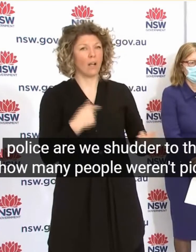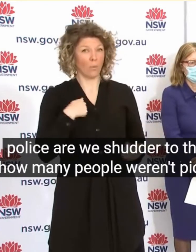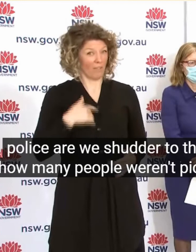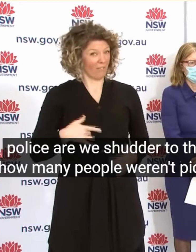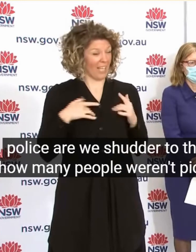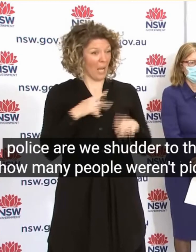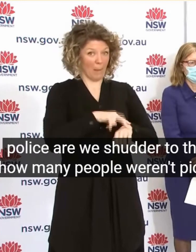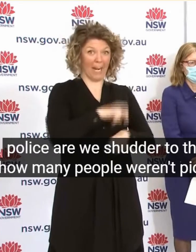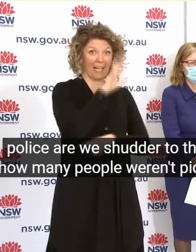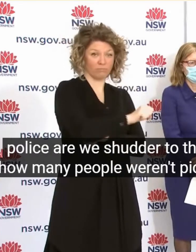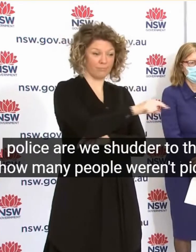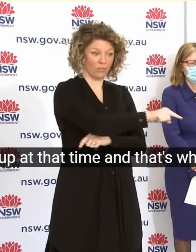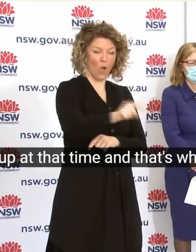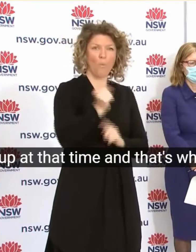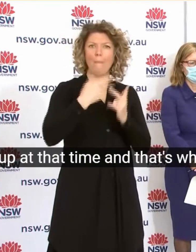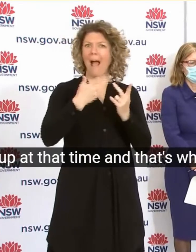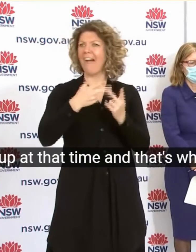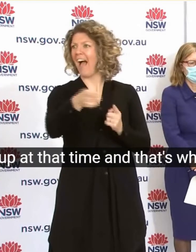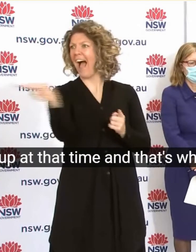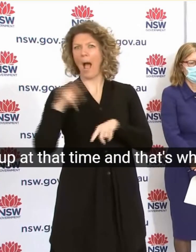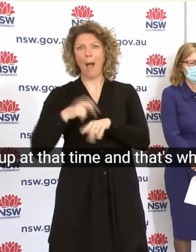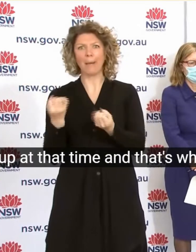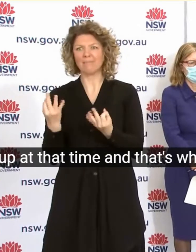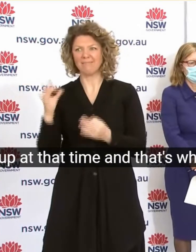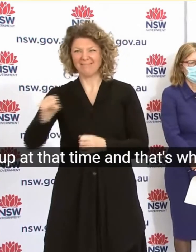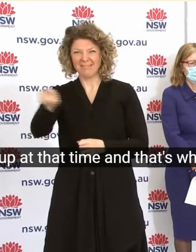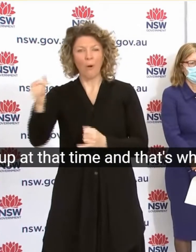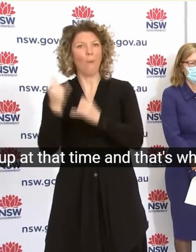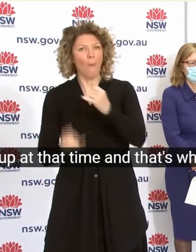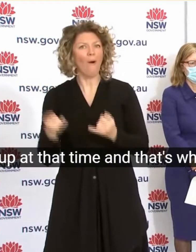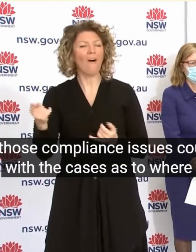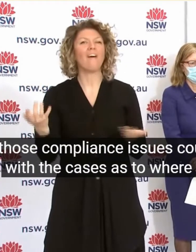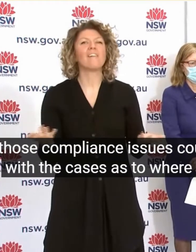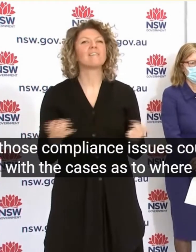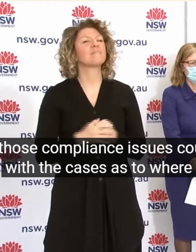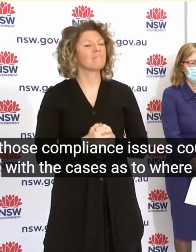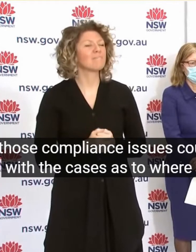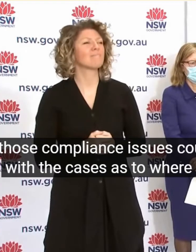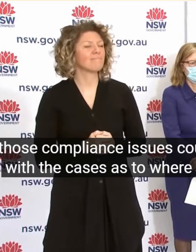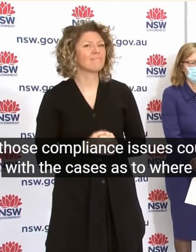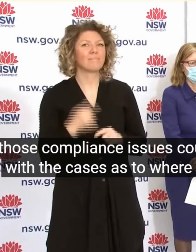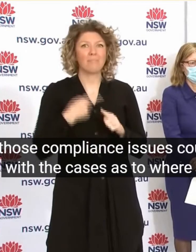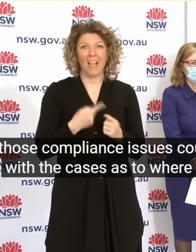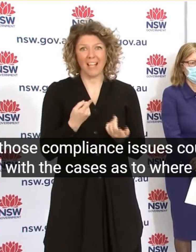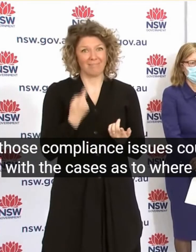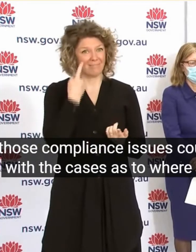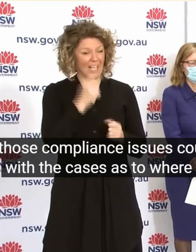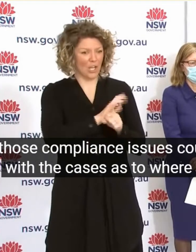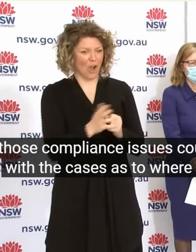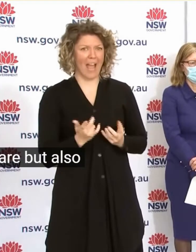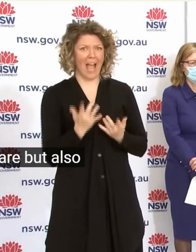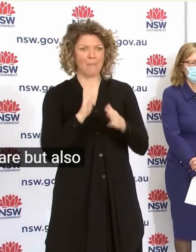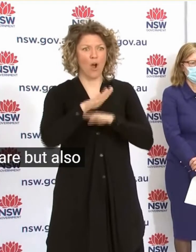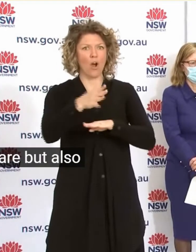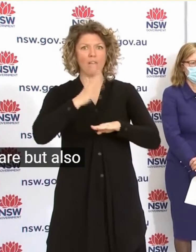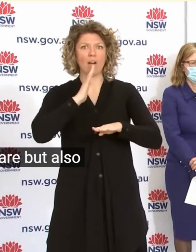At That Time And That Is Why Those Compliance Issues Coupled With The Cases As To Where They Are But Also